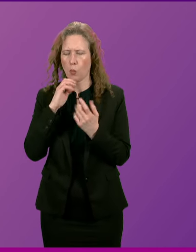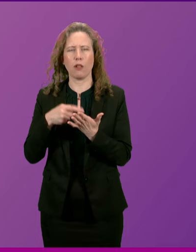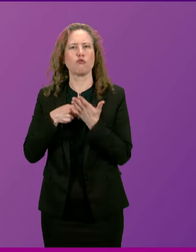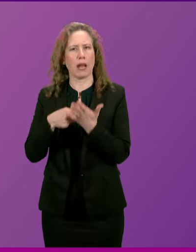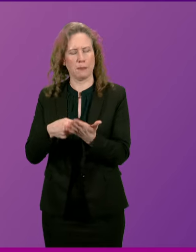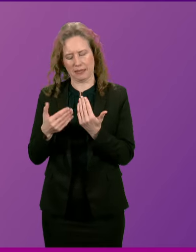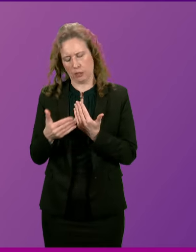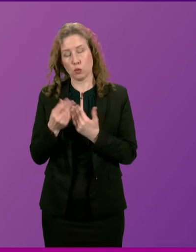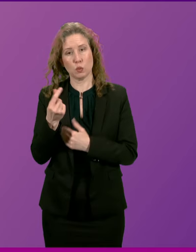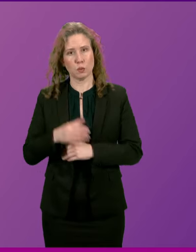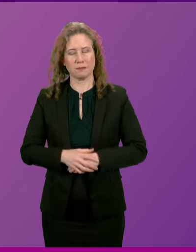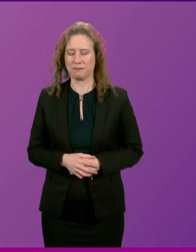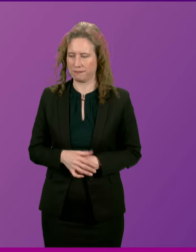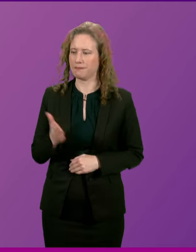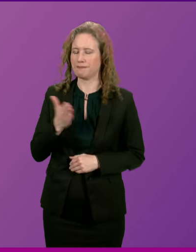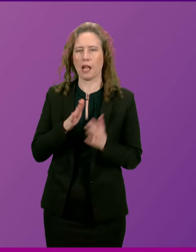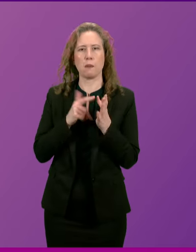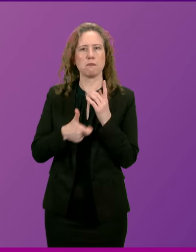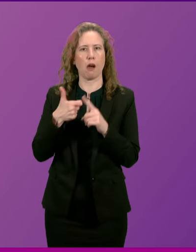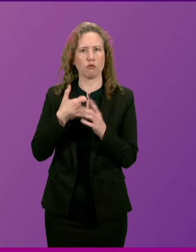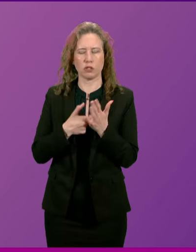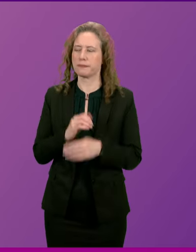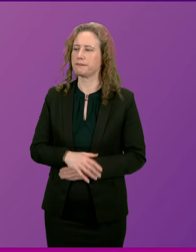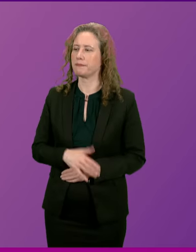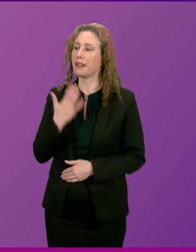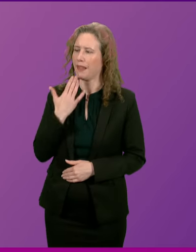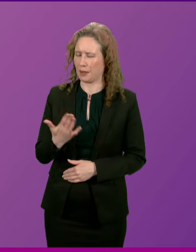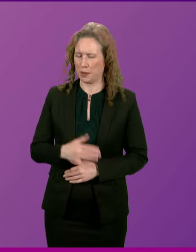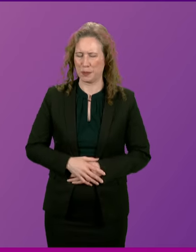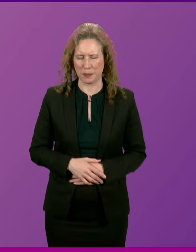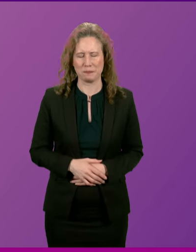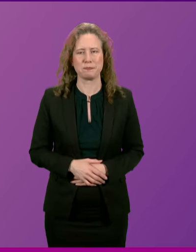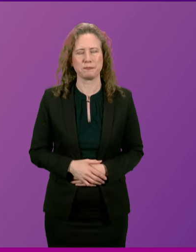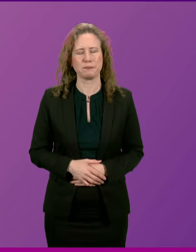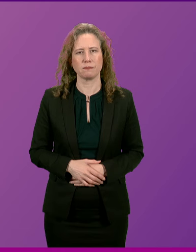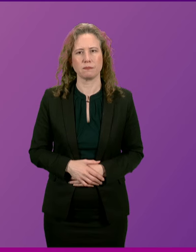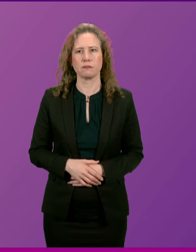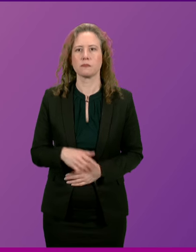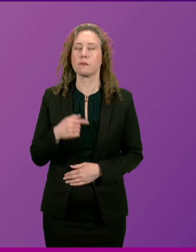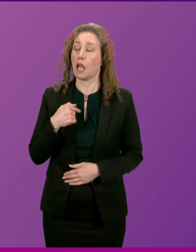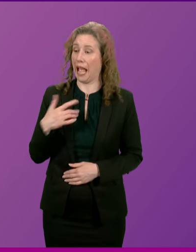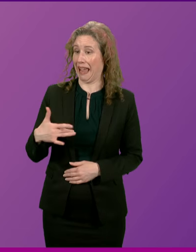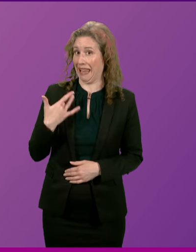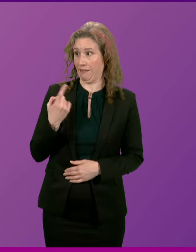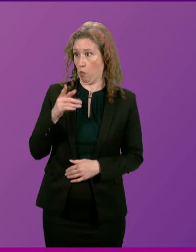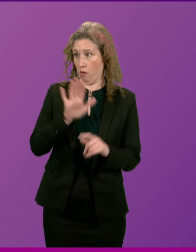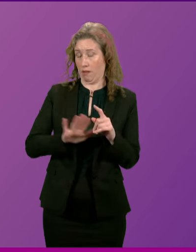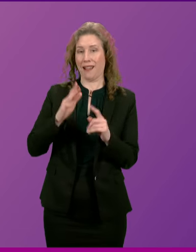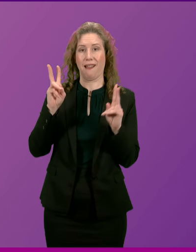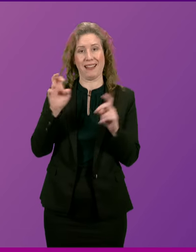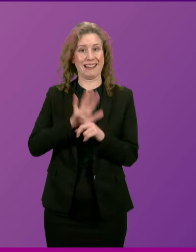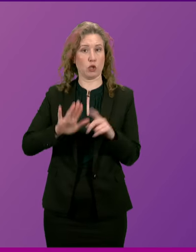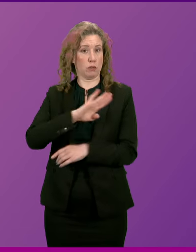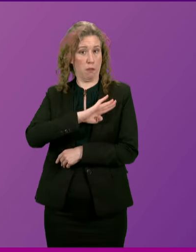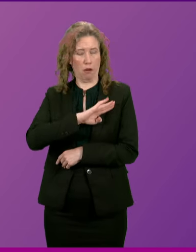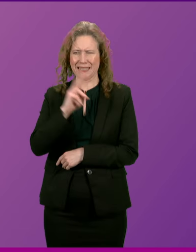recommendations shortly. Mark Ruskell. Can I thank the Deputy First Minister for that answer? I live in a national park, and I see